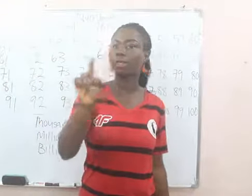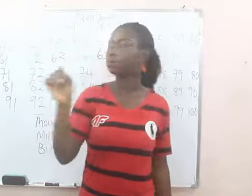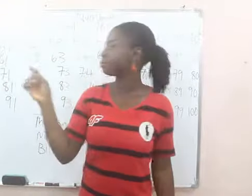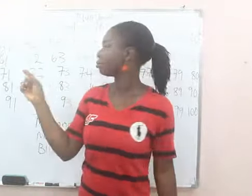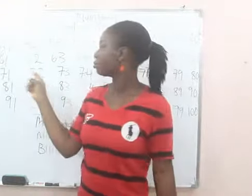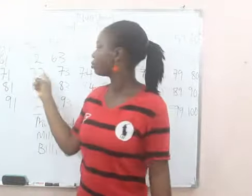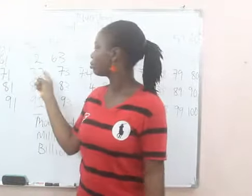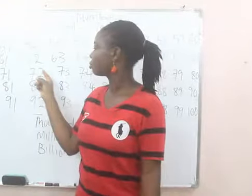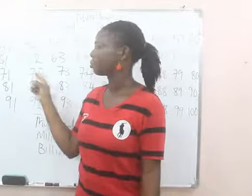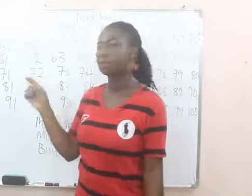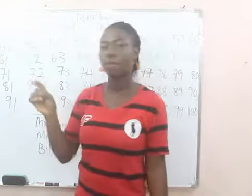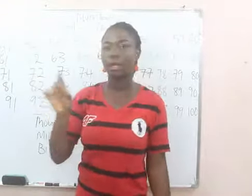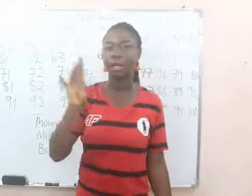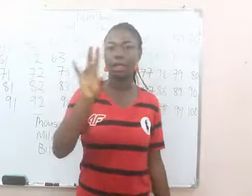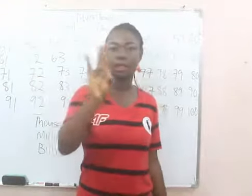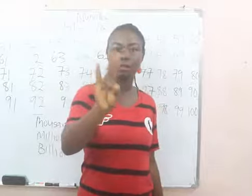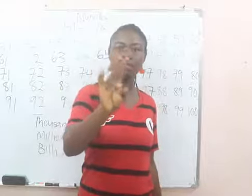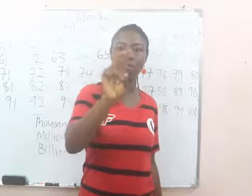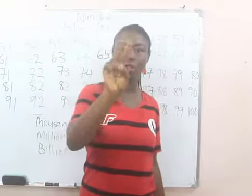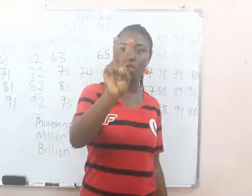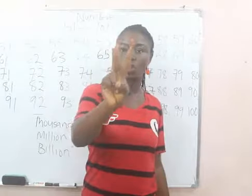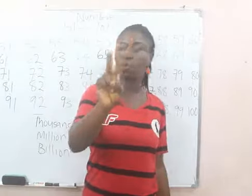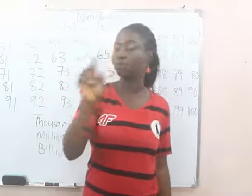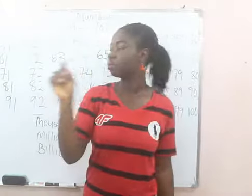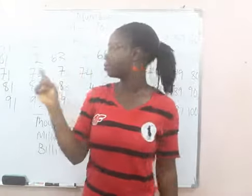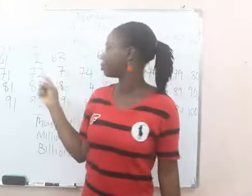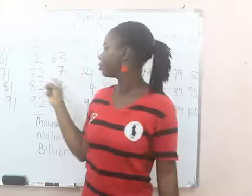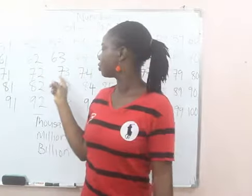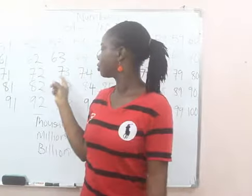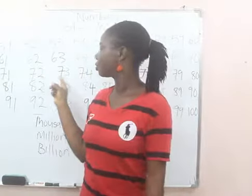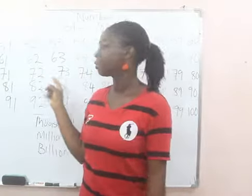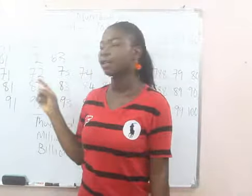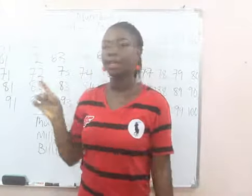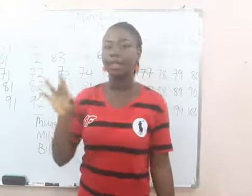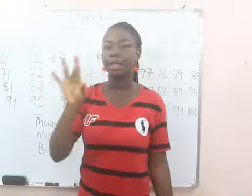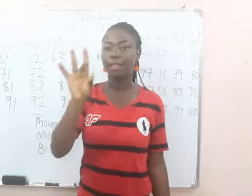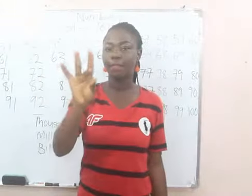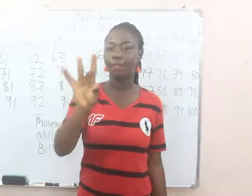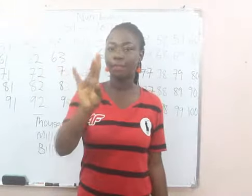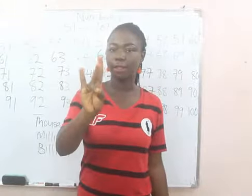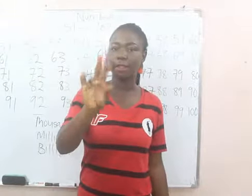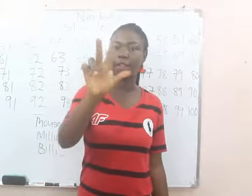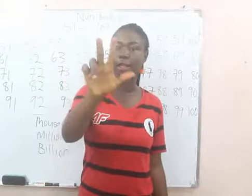71, 72, 73,